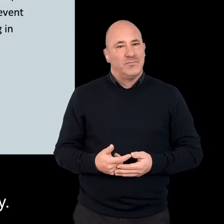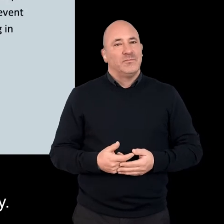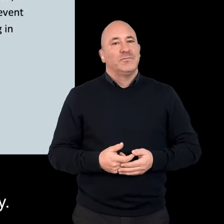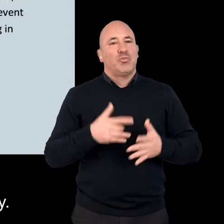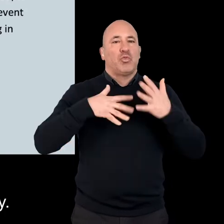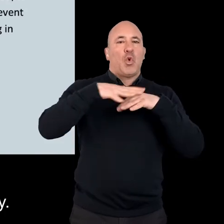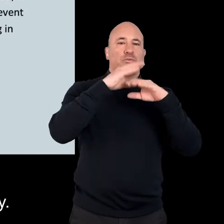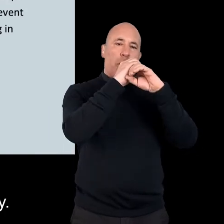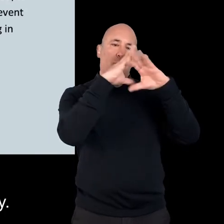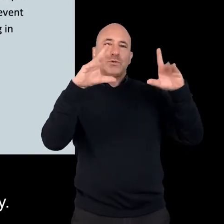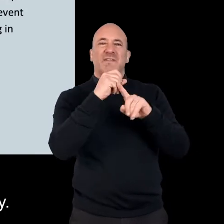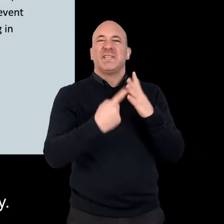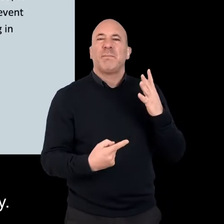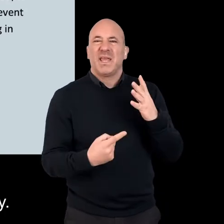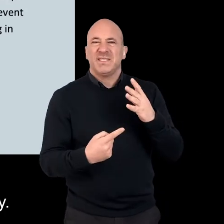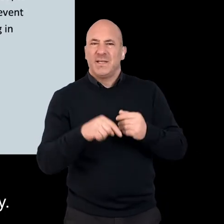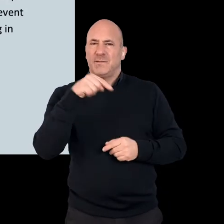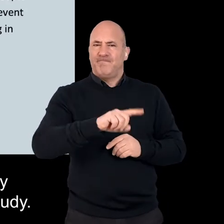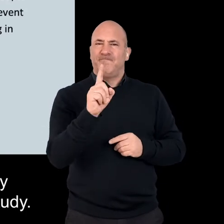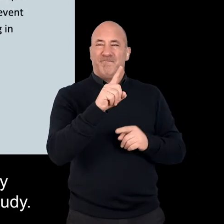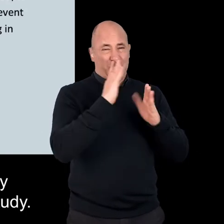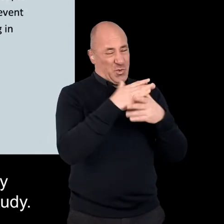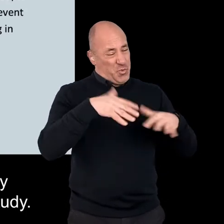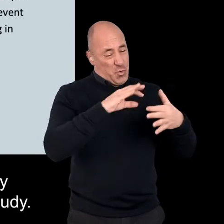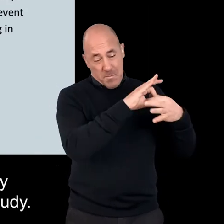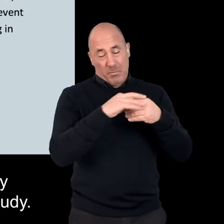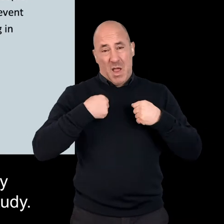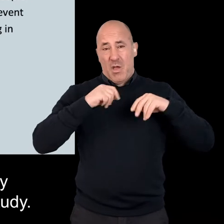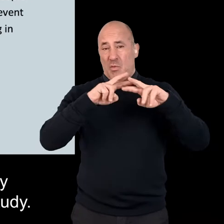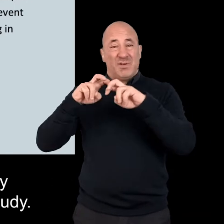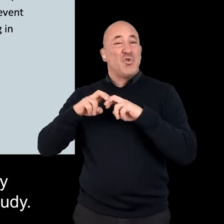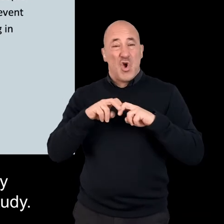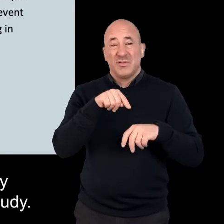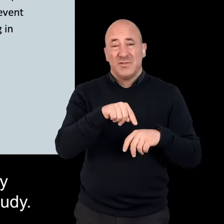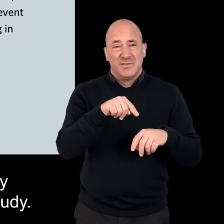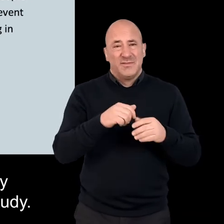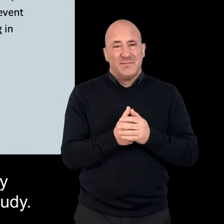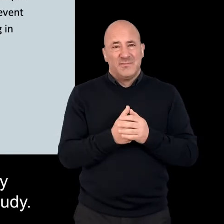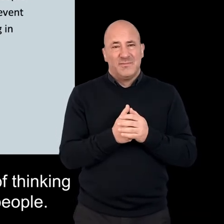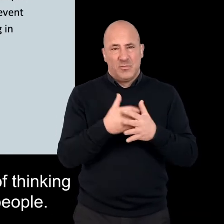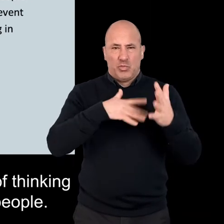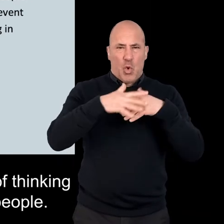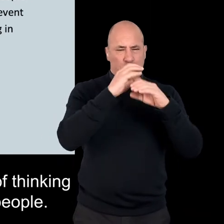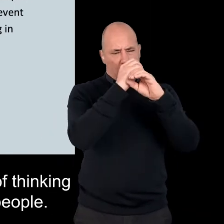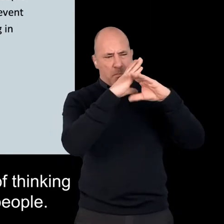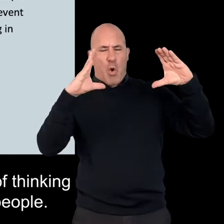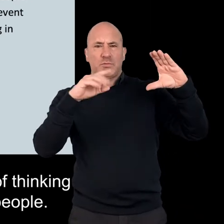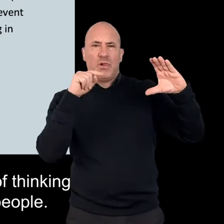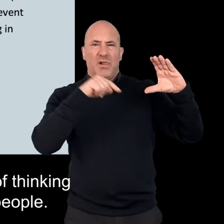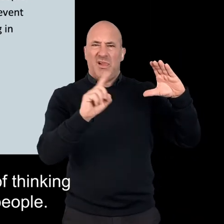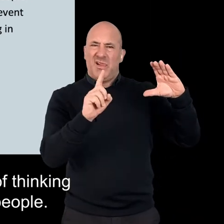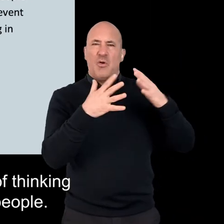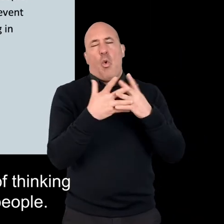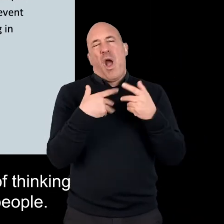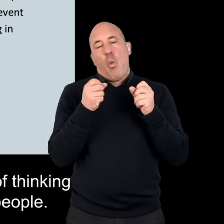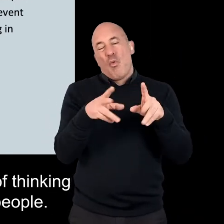The social model of disability. The social model of disability underpinned the whole of our study. The social model was